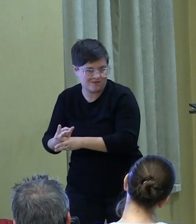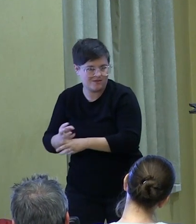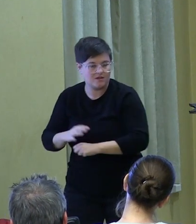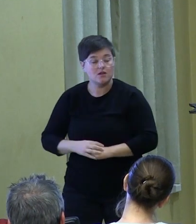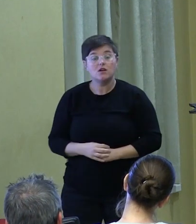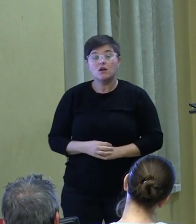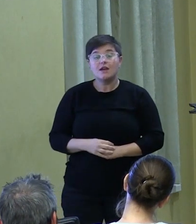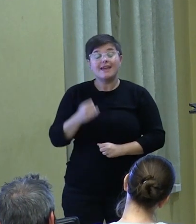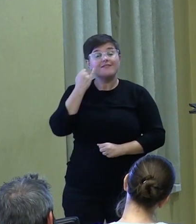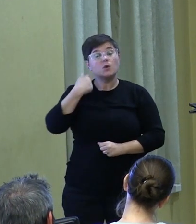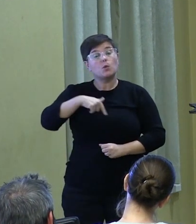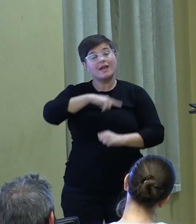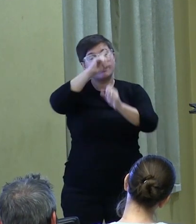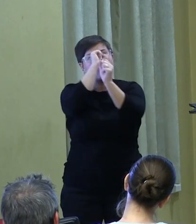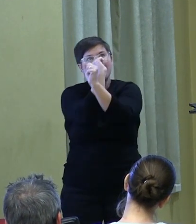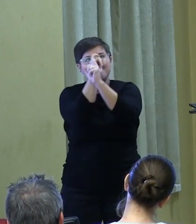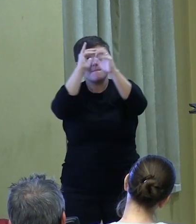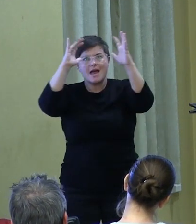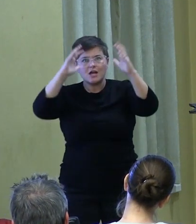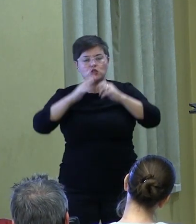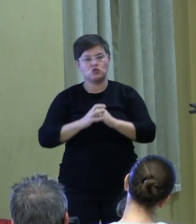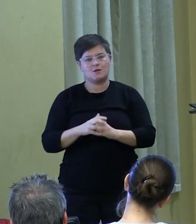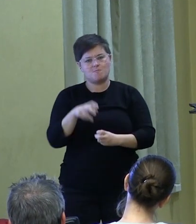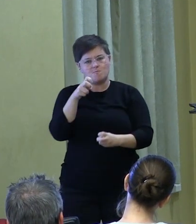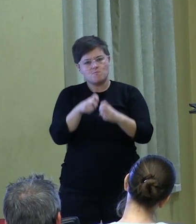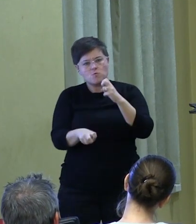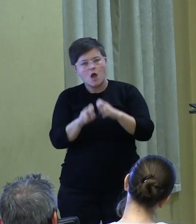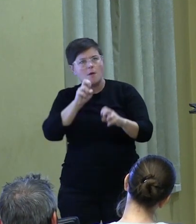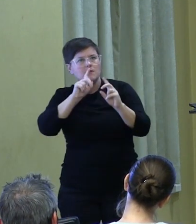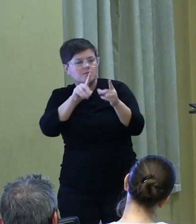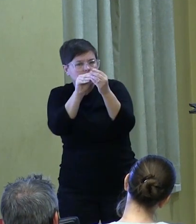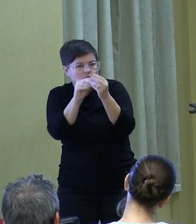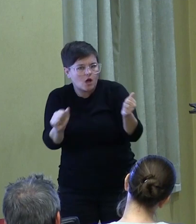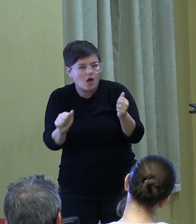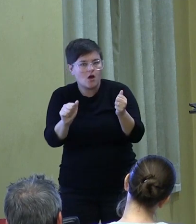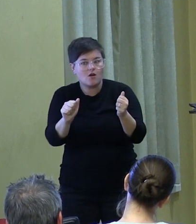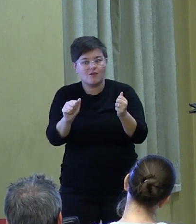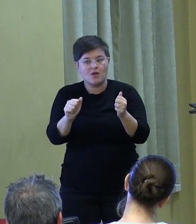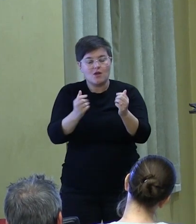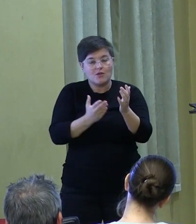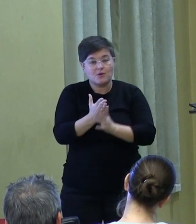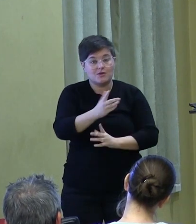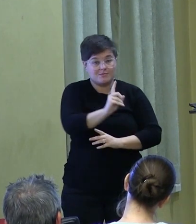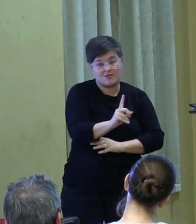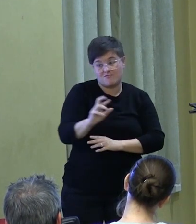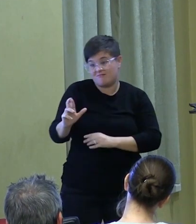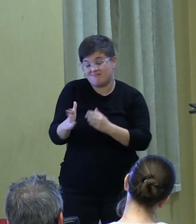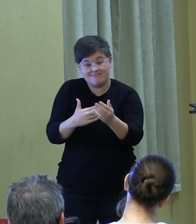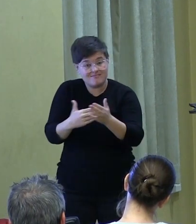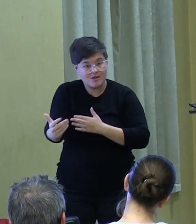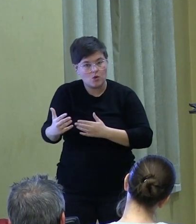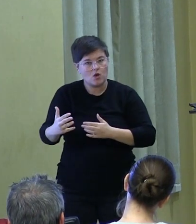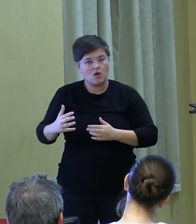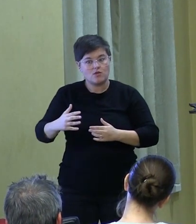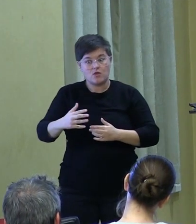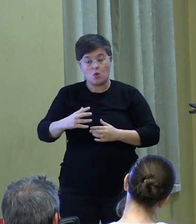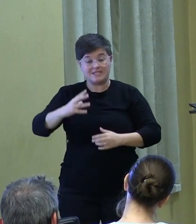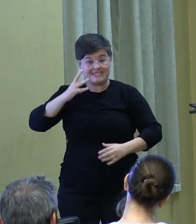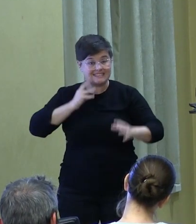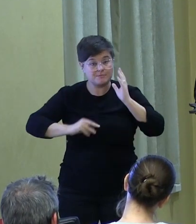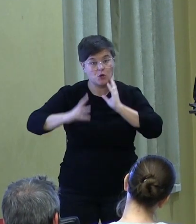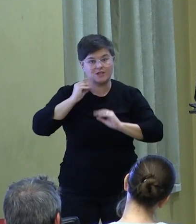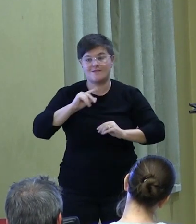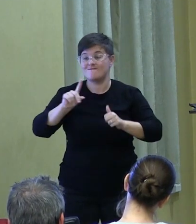When we imagine and problem solve with others across party lines, we have first-hand experiences that are going to confront those